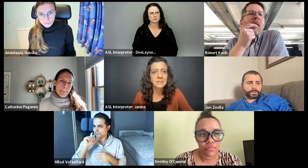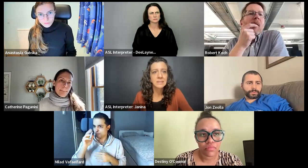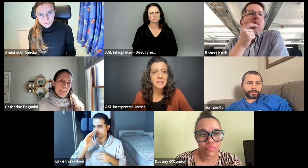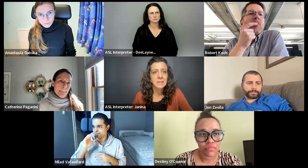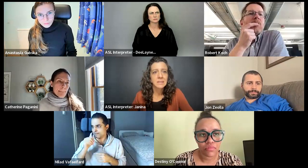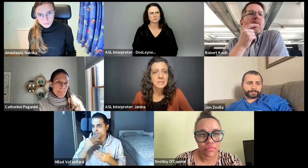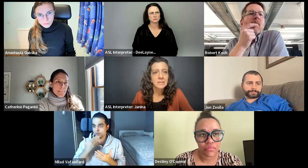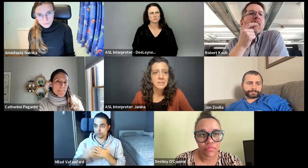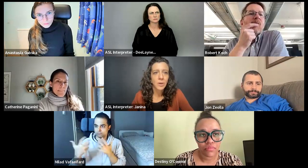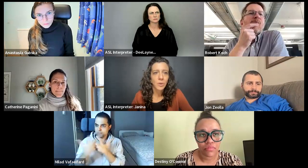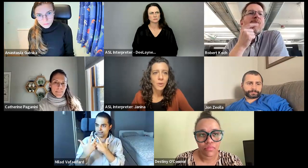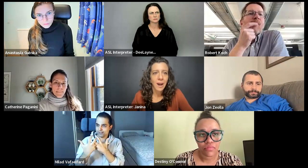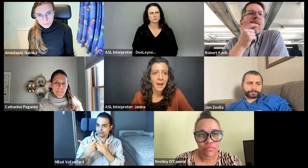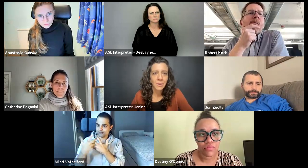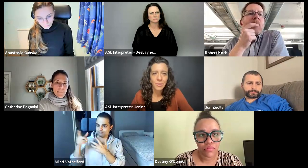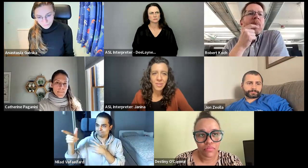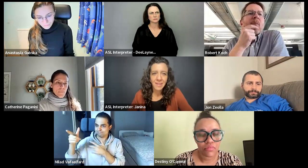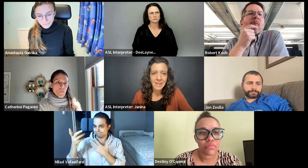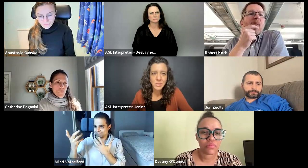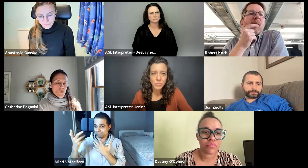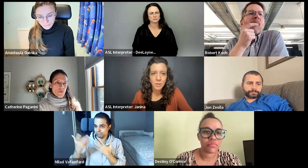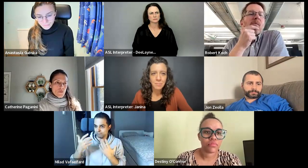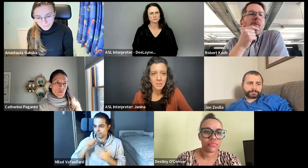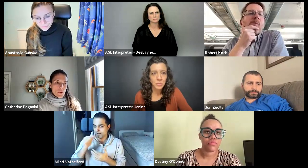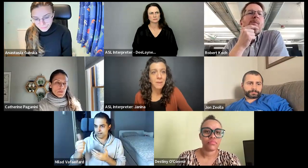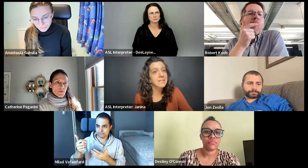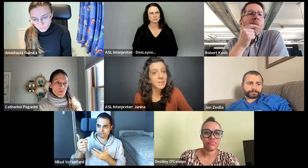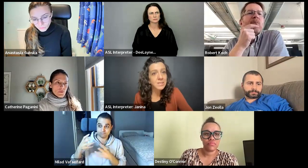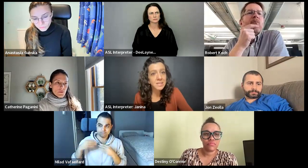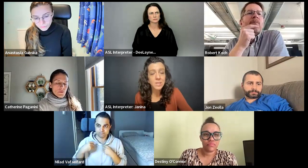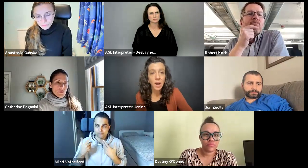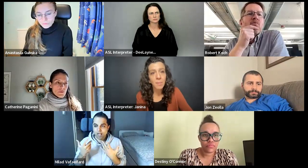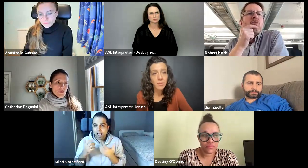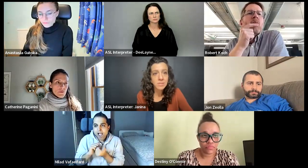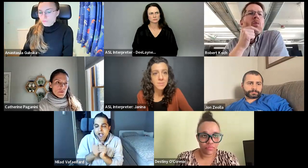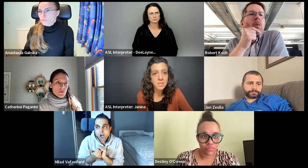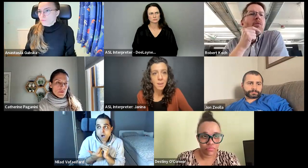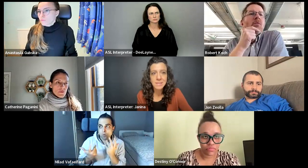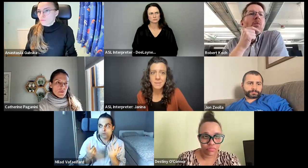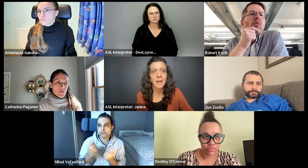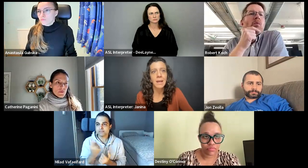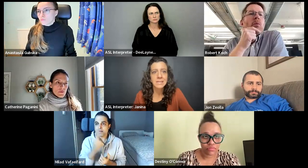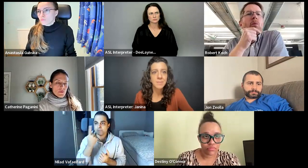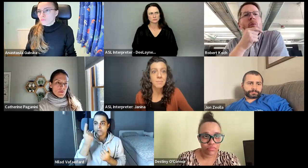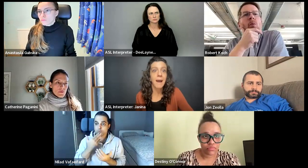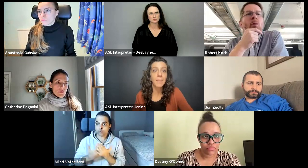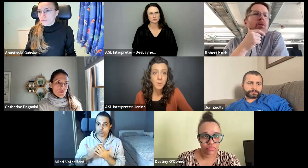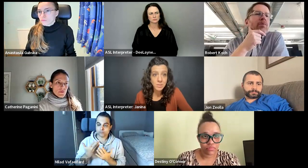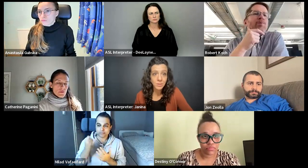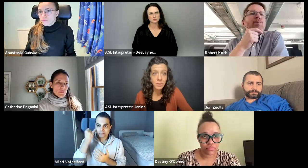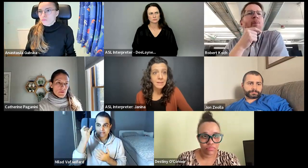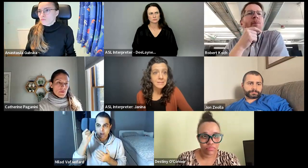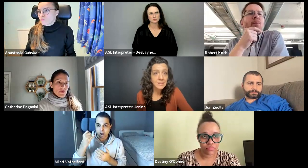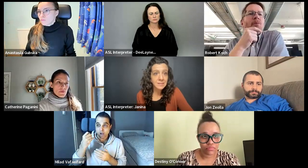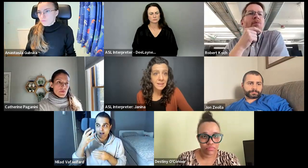is. So, I don't think that it's a real good match with my skill set to talk about those types of topics. They might not accept my